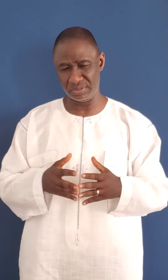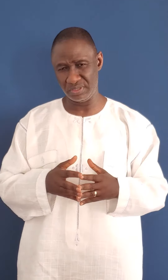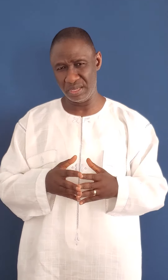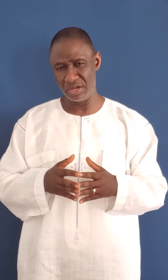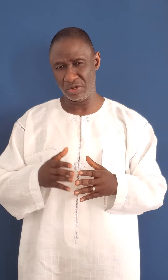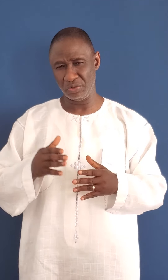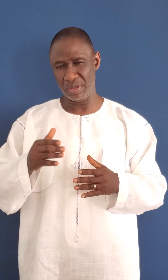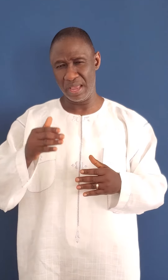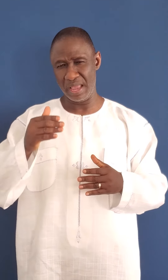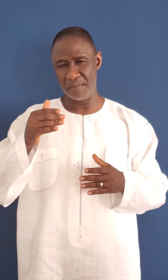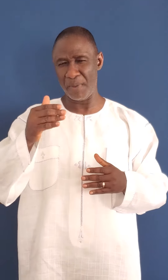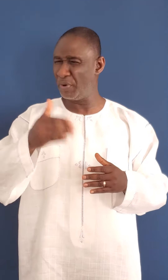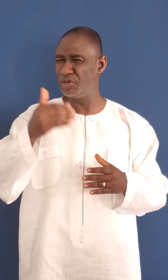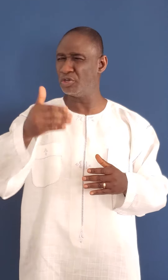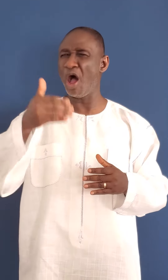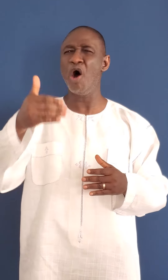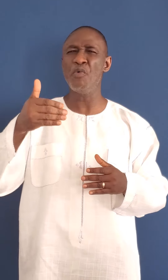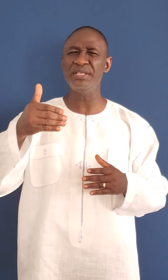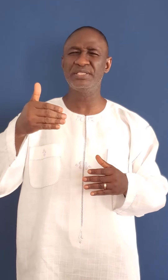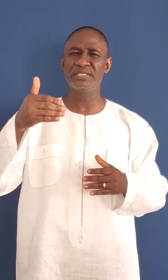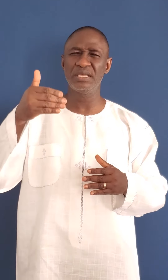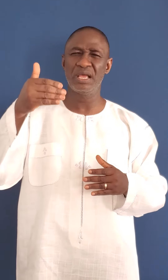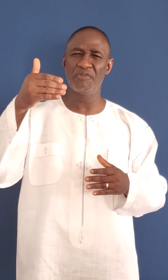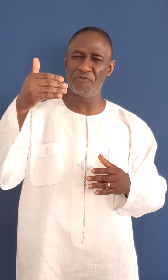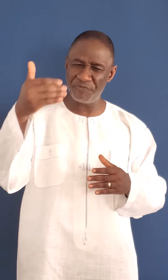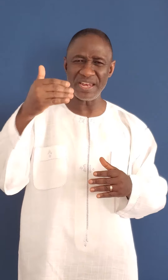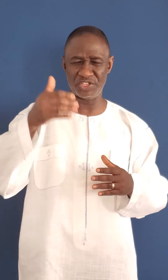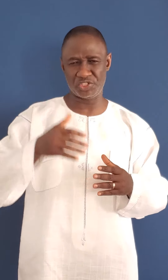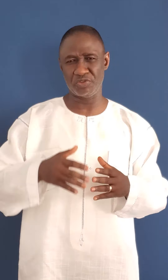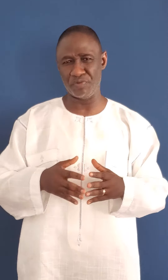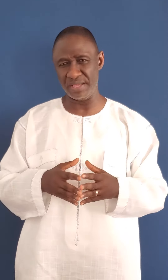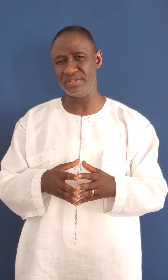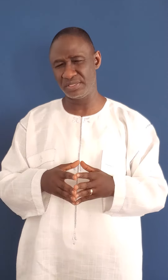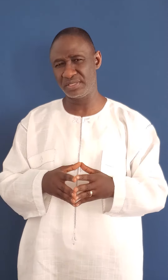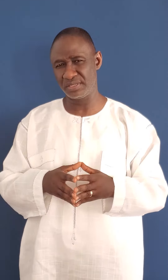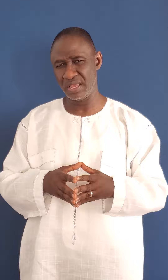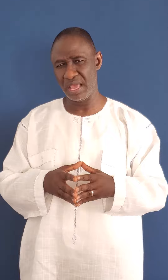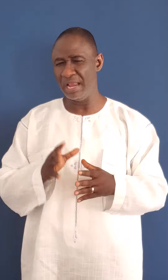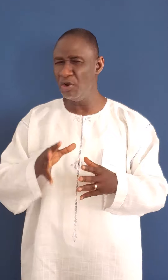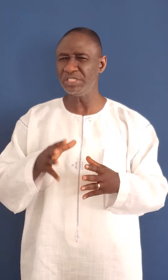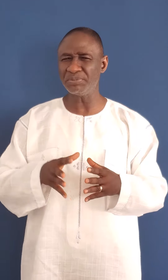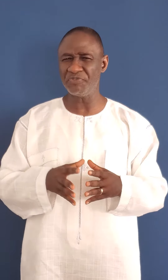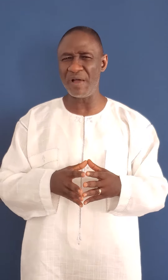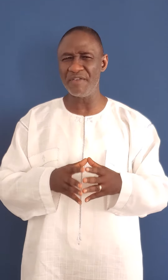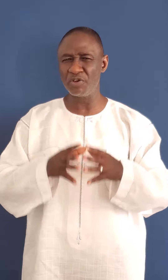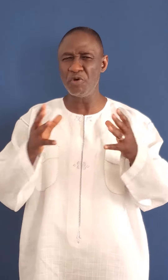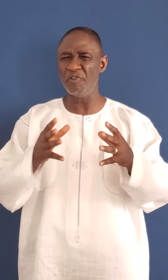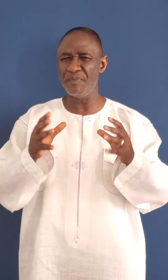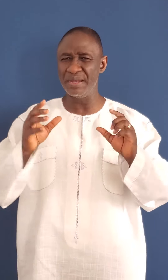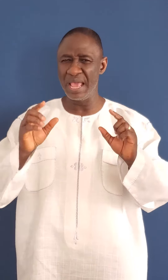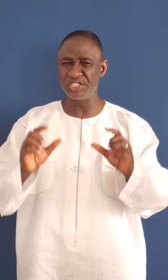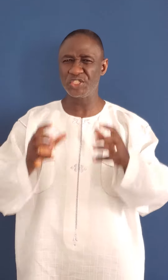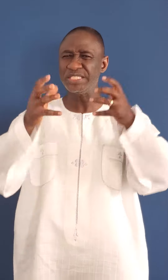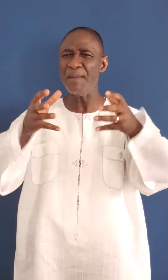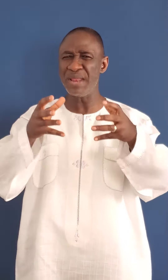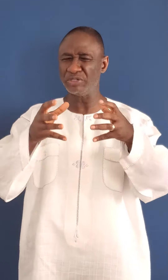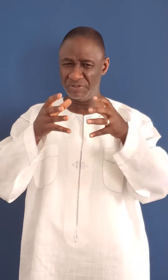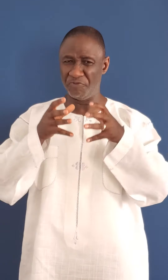but we don't always finish the race. In Luke chapter 5, a group of men stepped out in